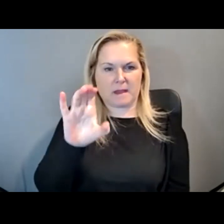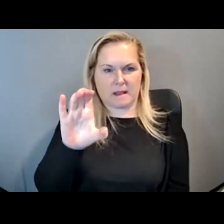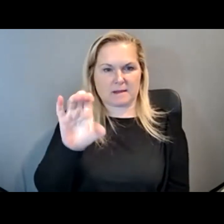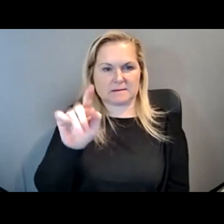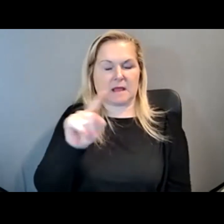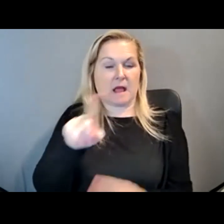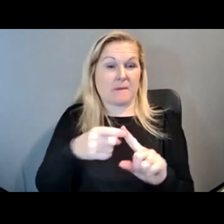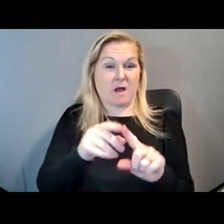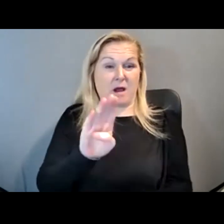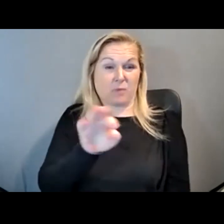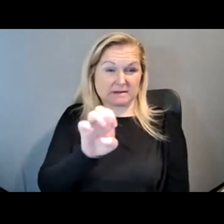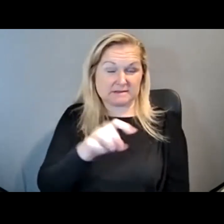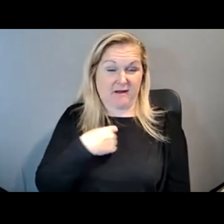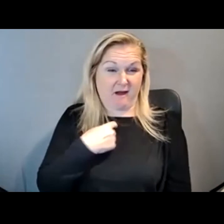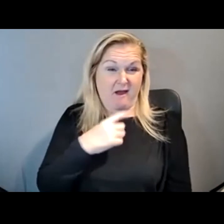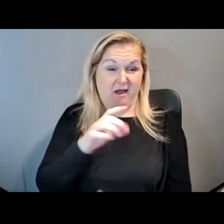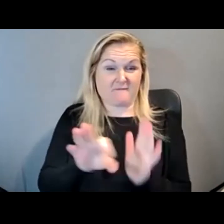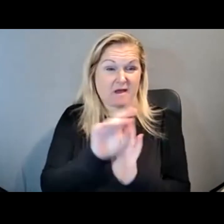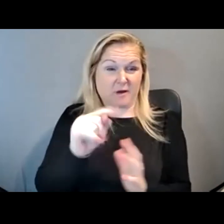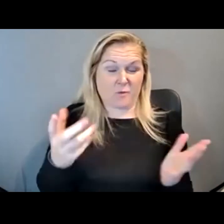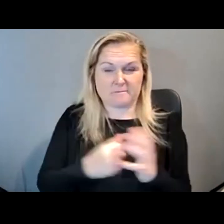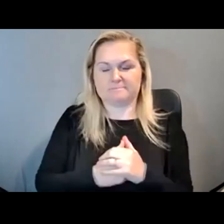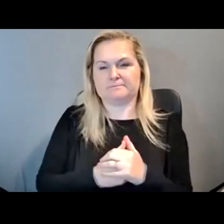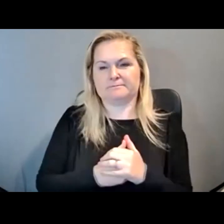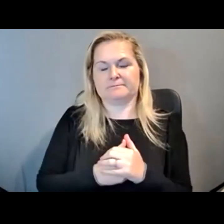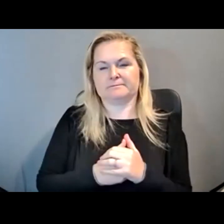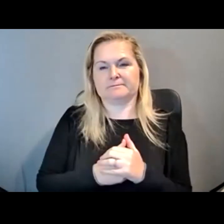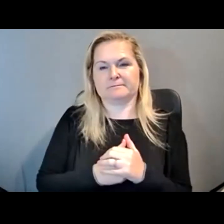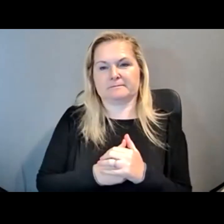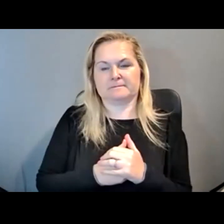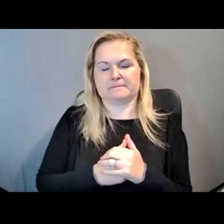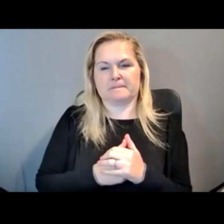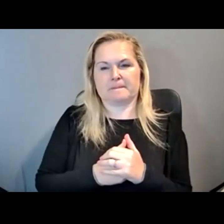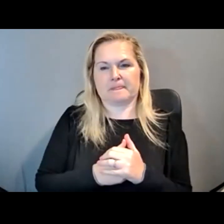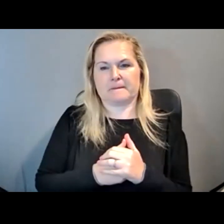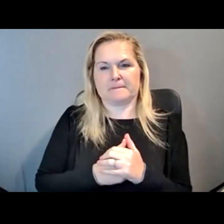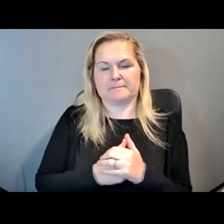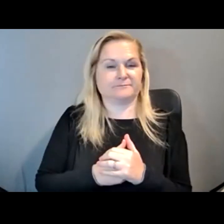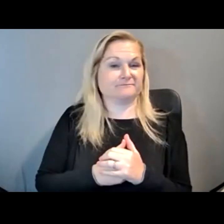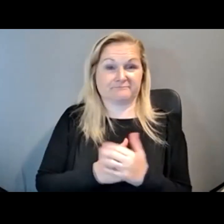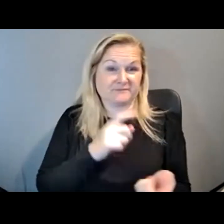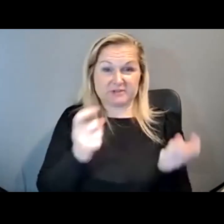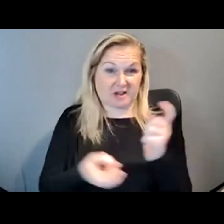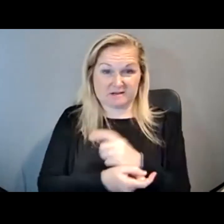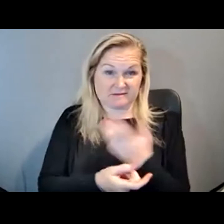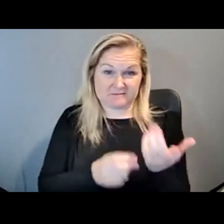And what did I find out? I found out that not a lot has changed.